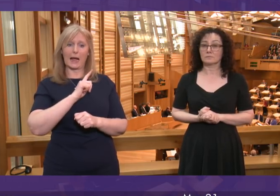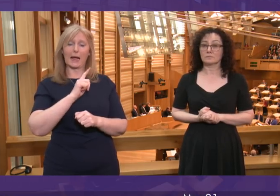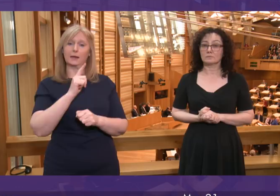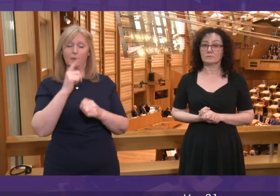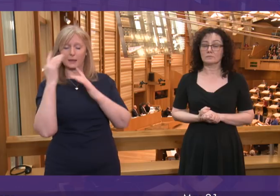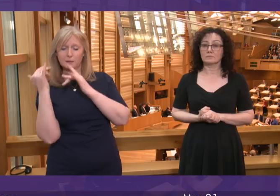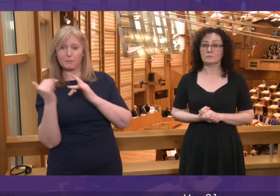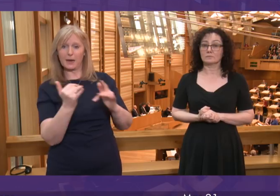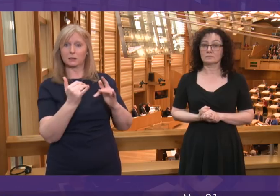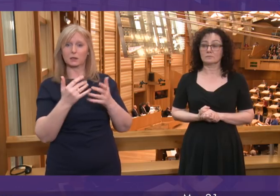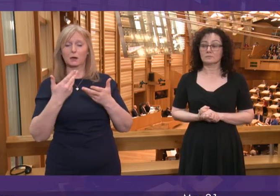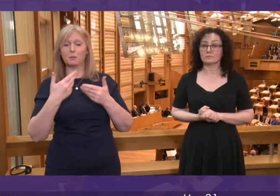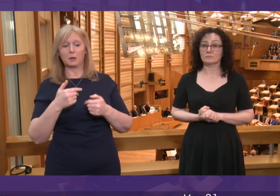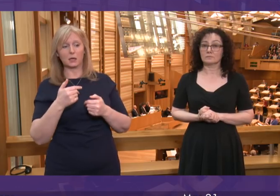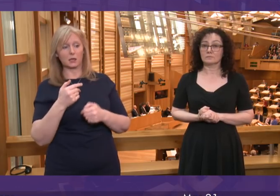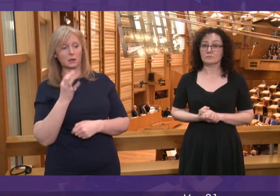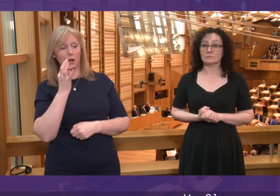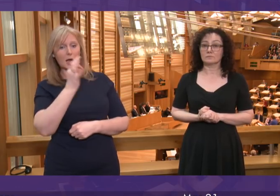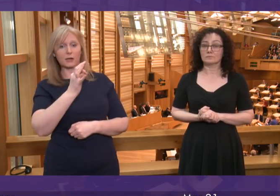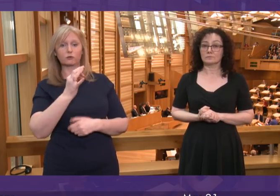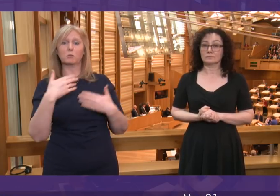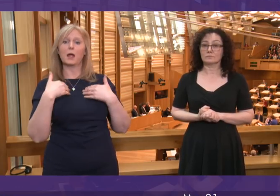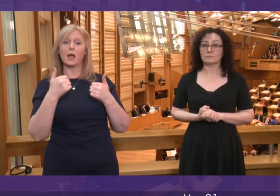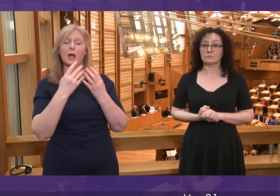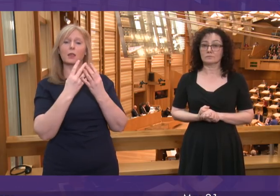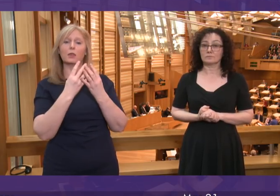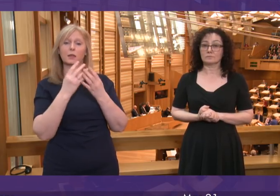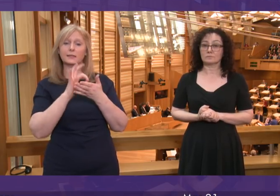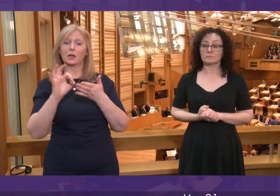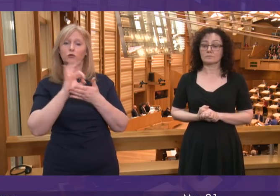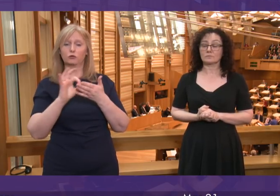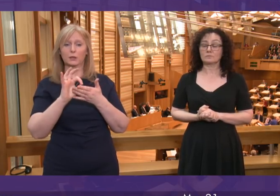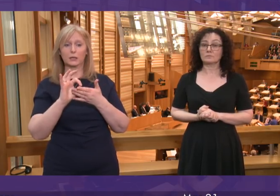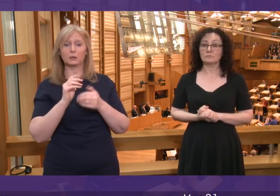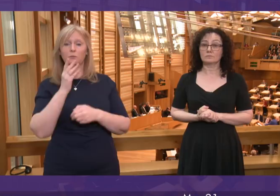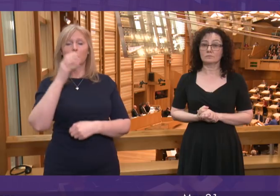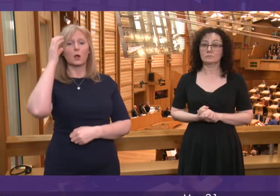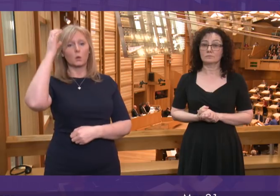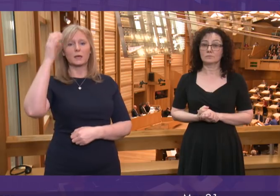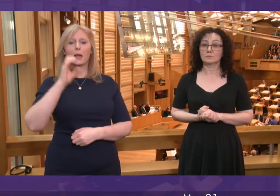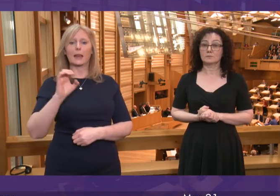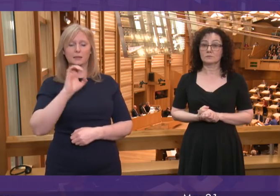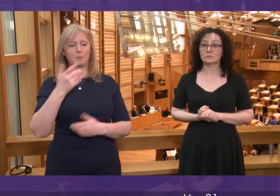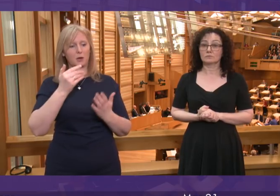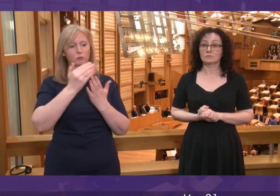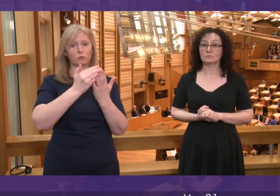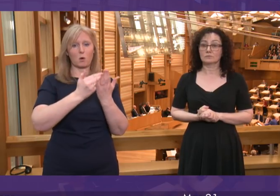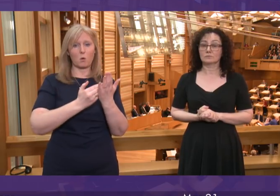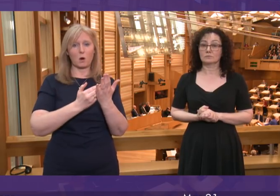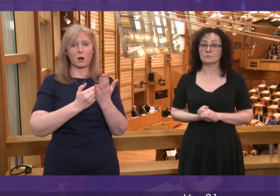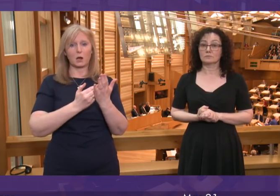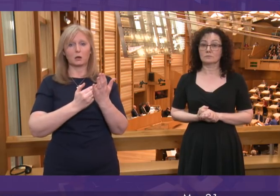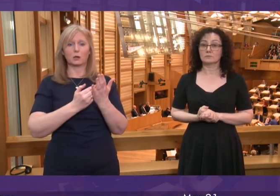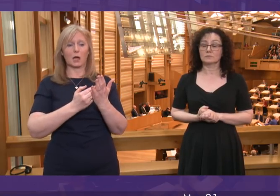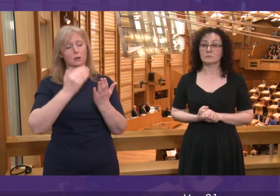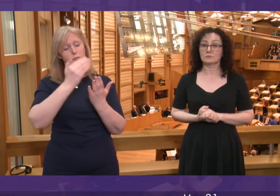that was commissioned and instructed by the Health Secretary into the Queen Elizabeth has already reported and the recommendations that have